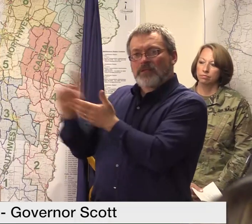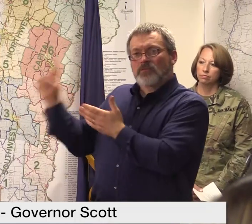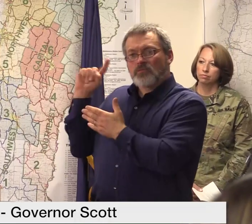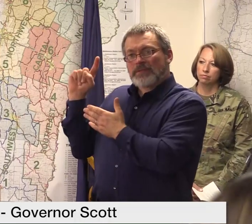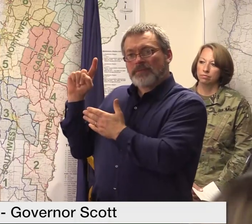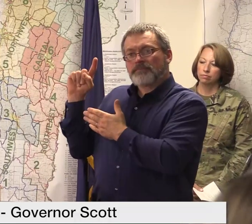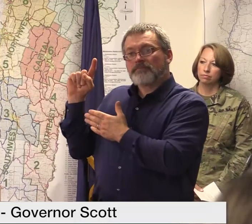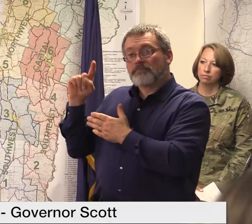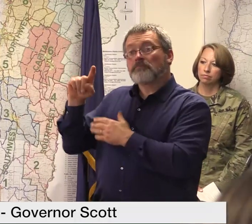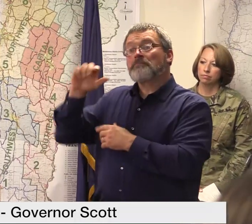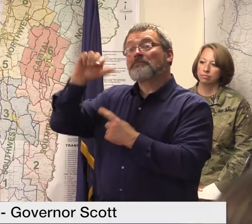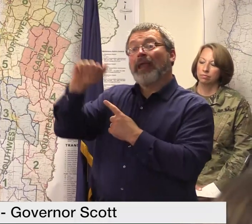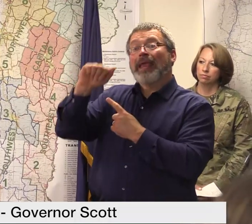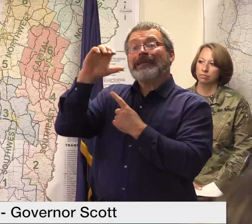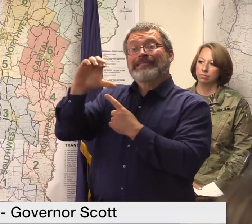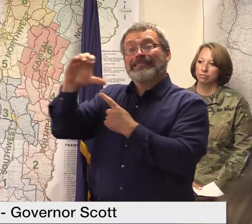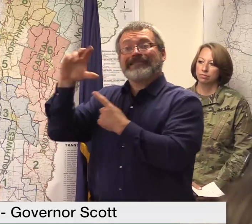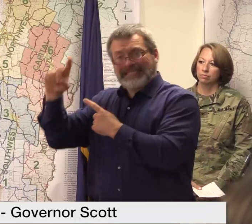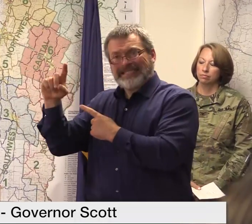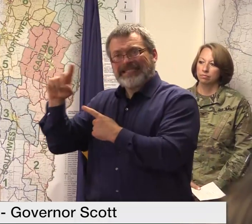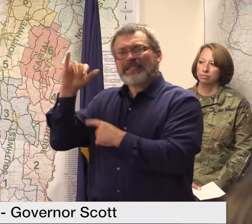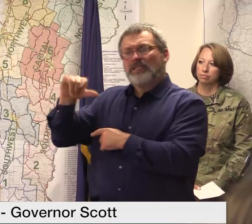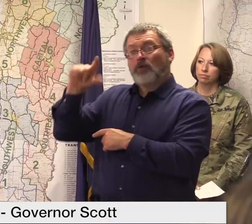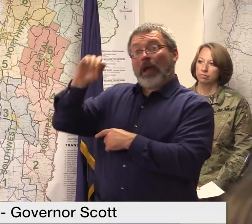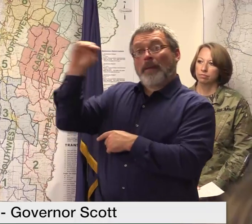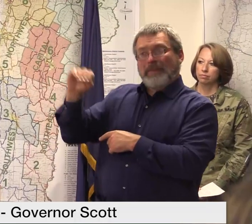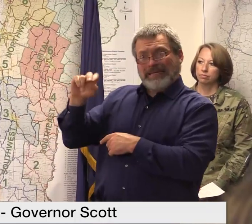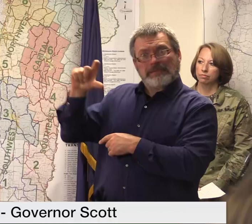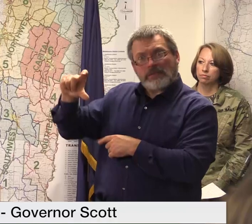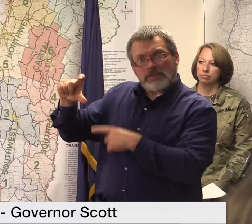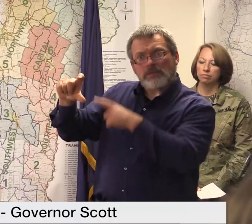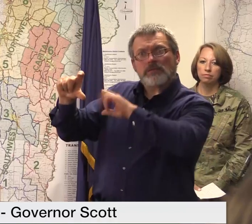do you know when we might get more details we're hoping thursday thursday